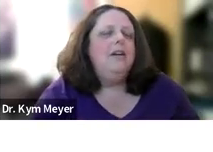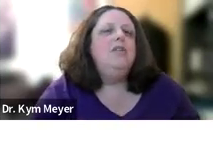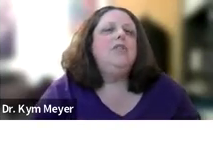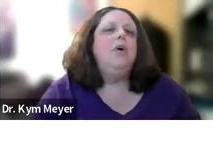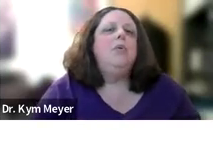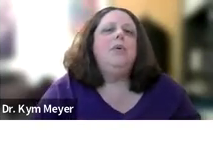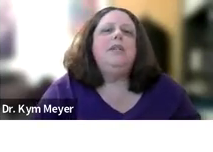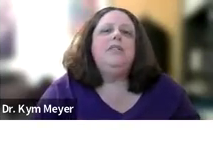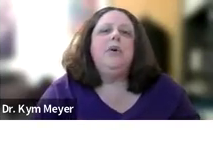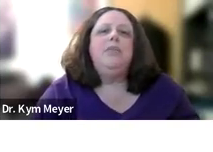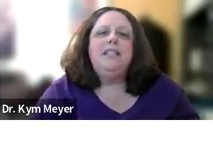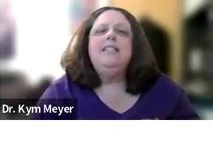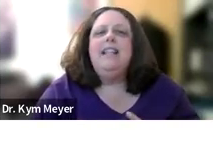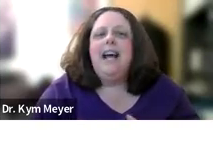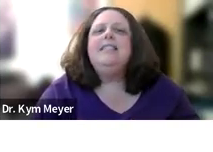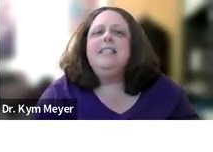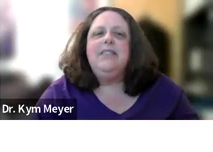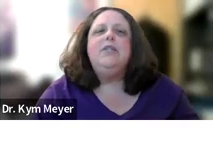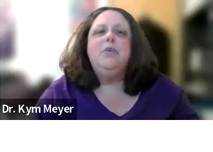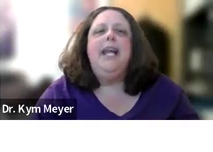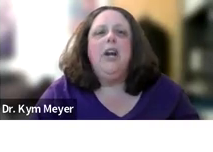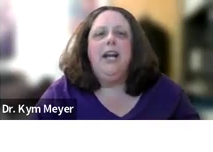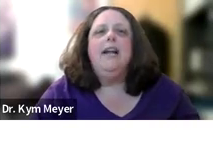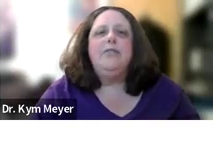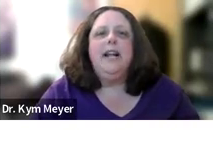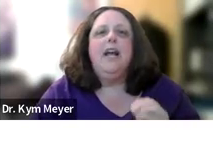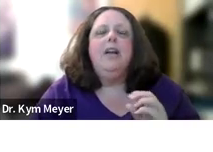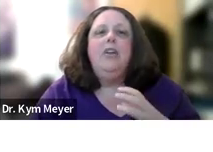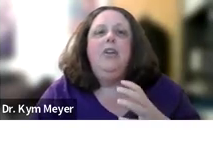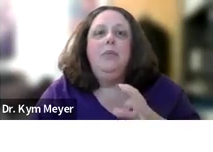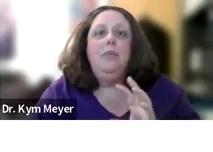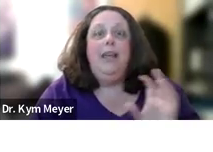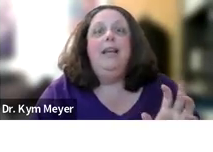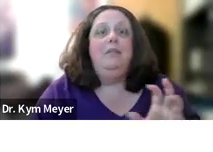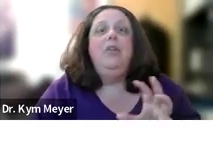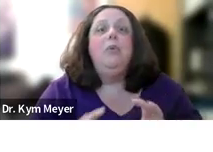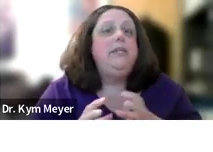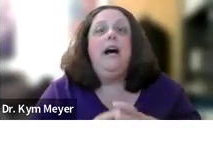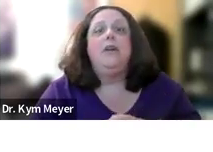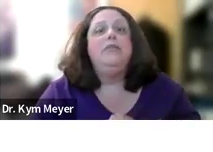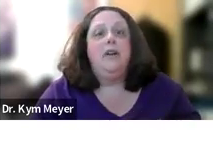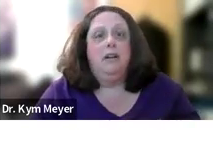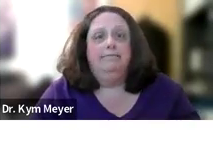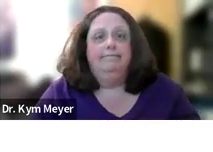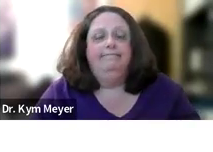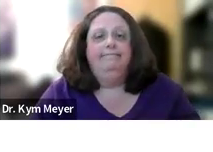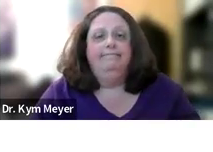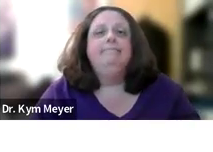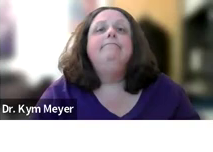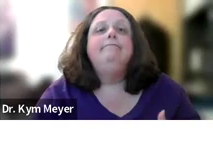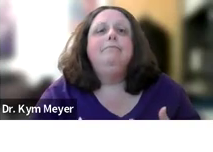were. So so this is that is the difference between hearing and understanding he you did not understand her.